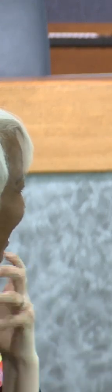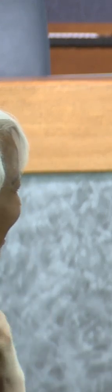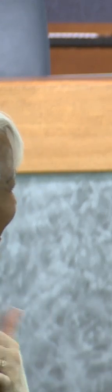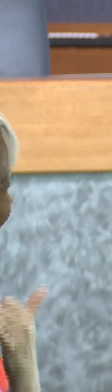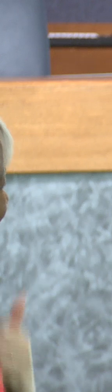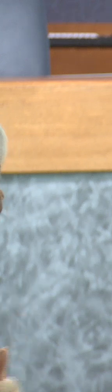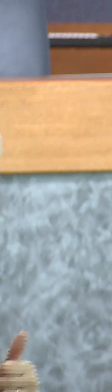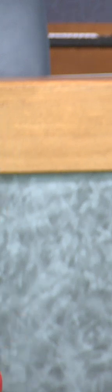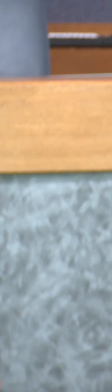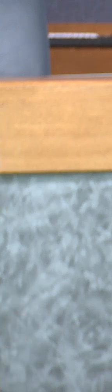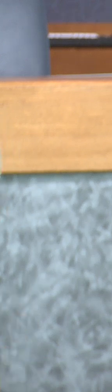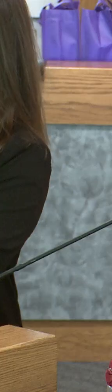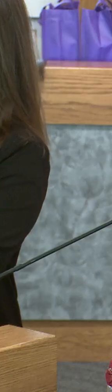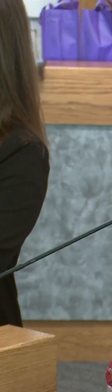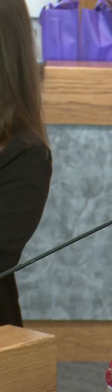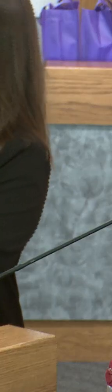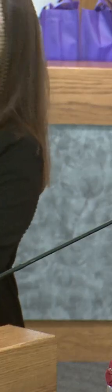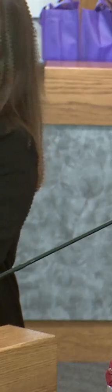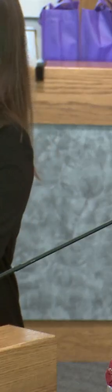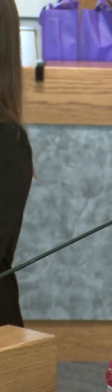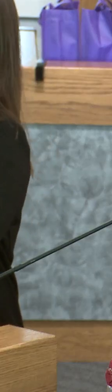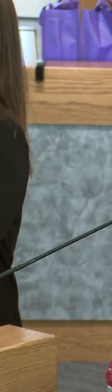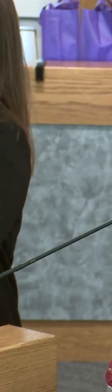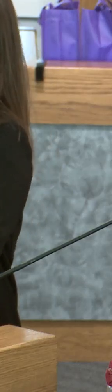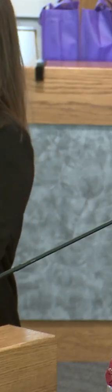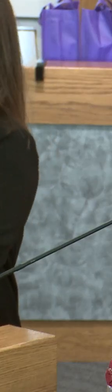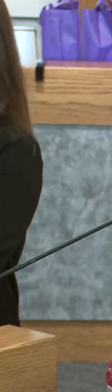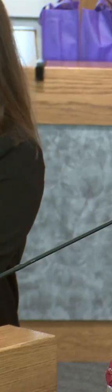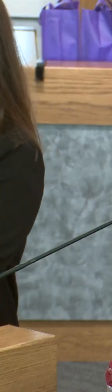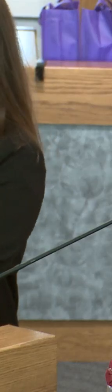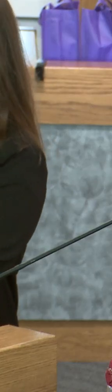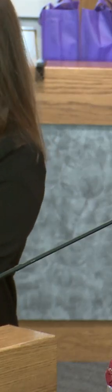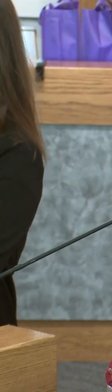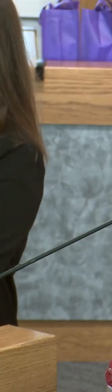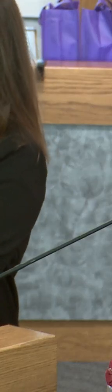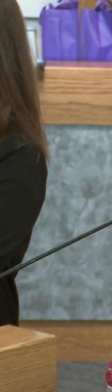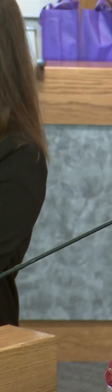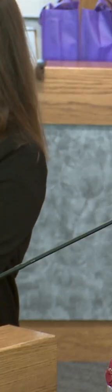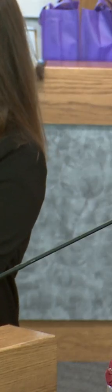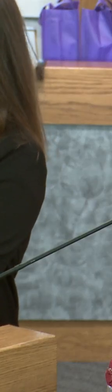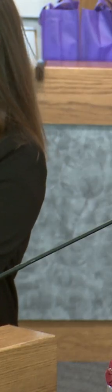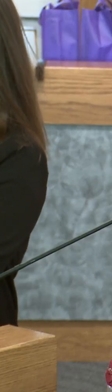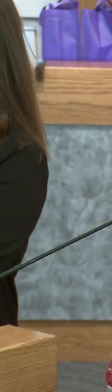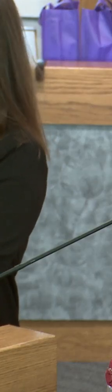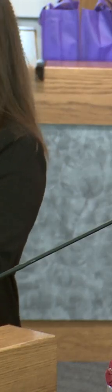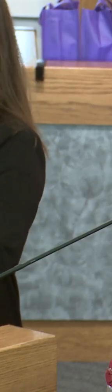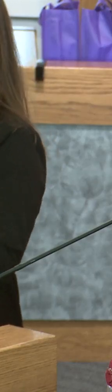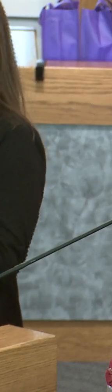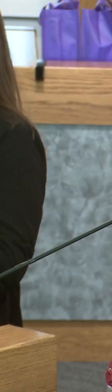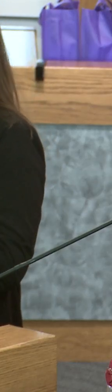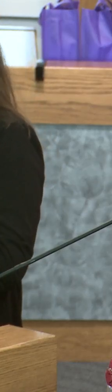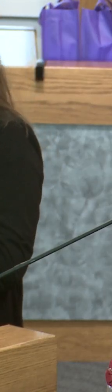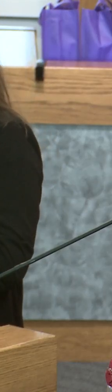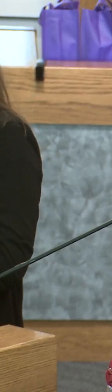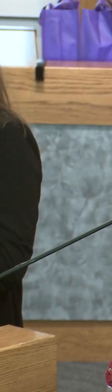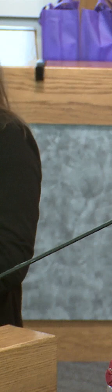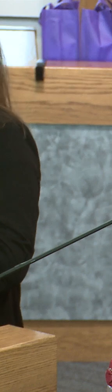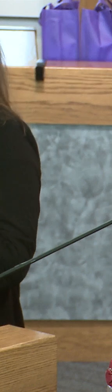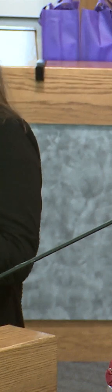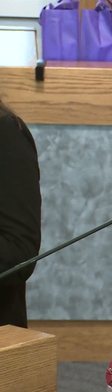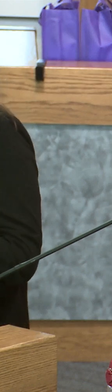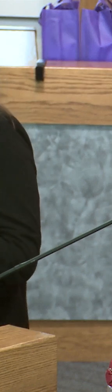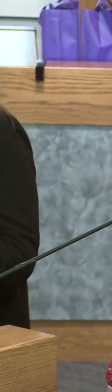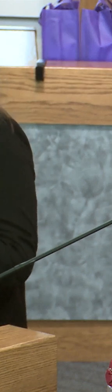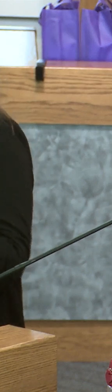chair of Senate Finance and Senate Pro Tem. But the thing that you need to know about Senator Lucas if you don't already